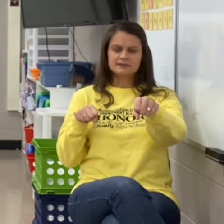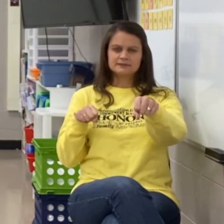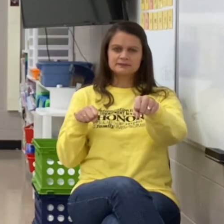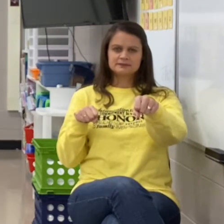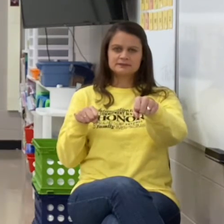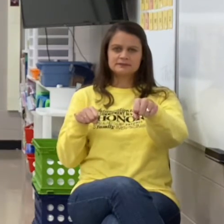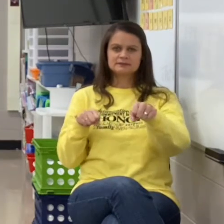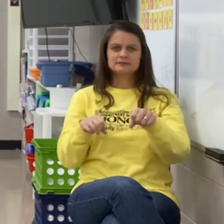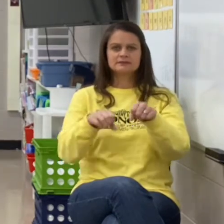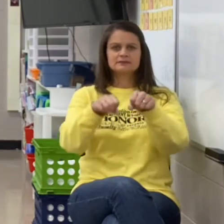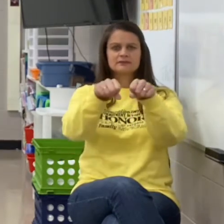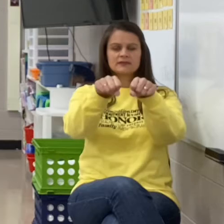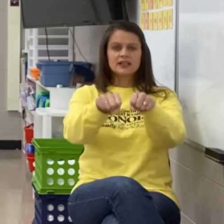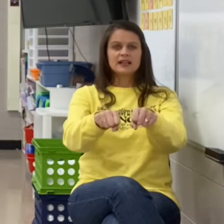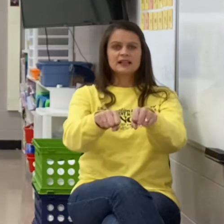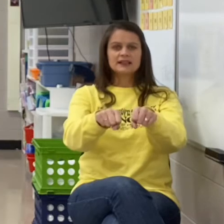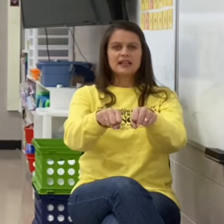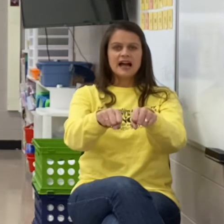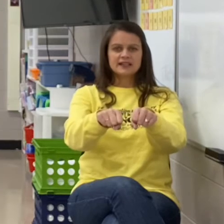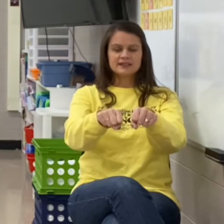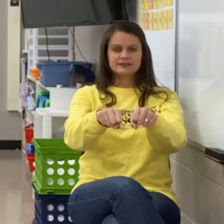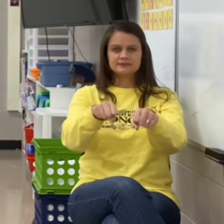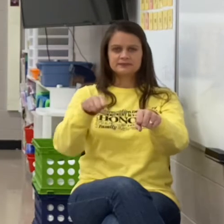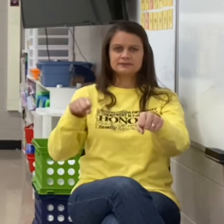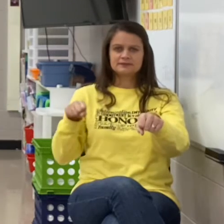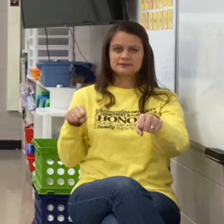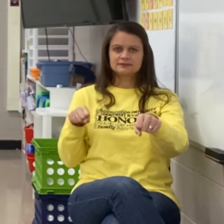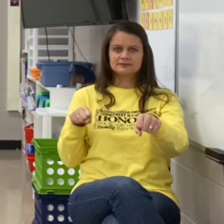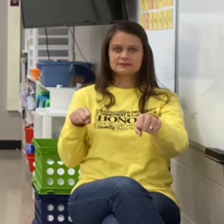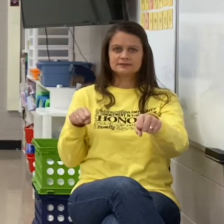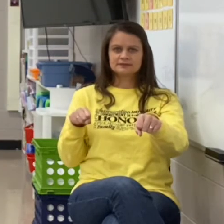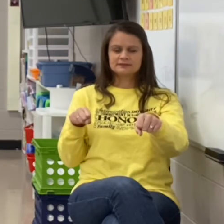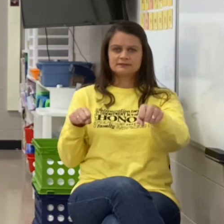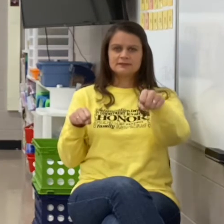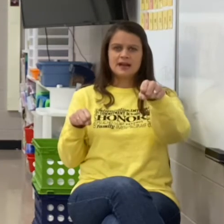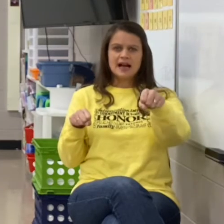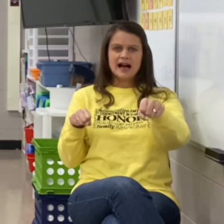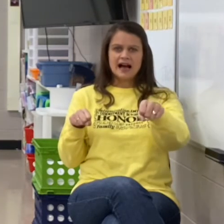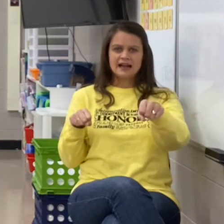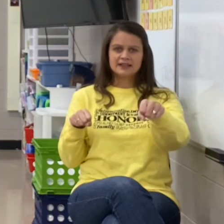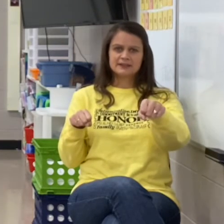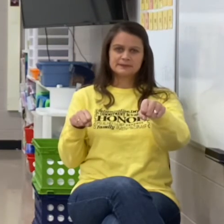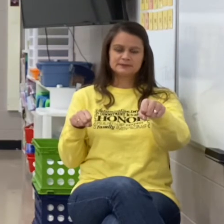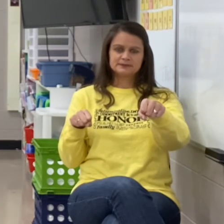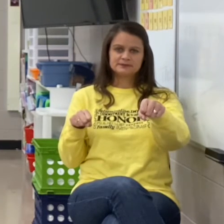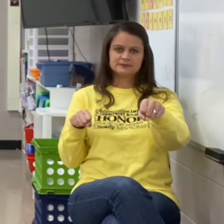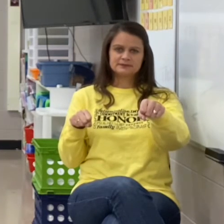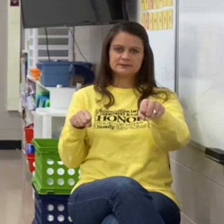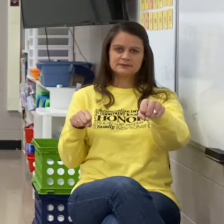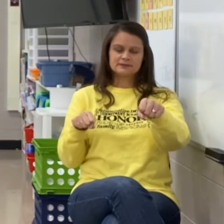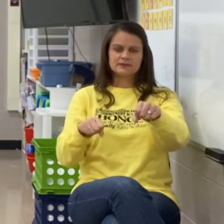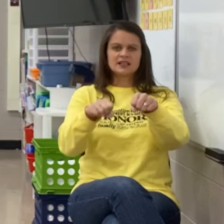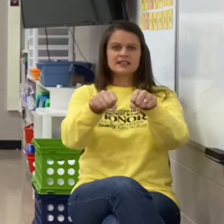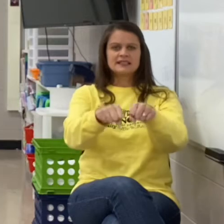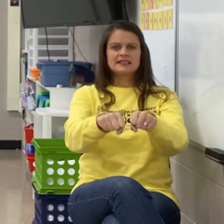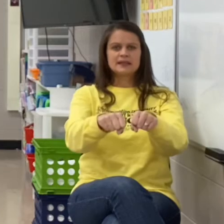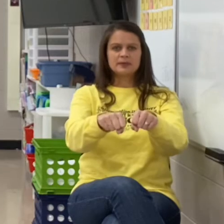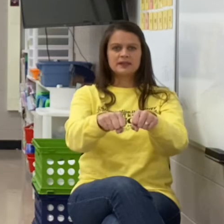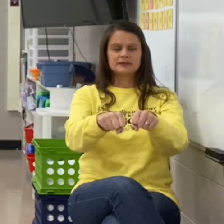Un. Word is lock. Lock. Without the u. What's left? Ac. Word is sip.